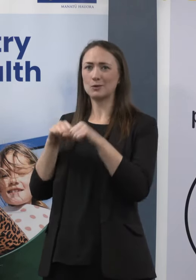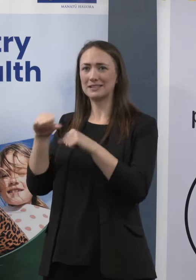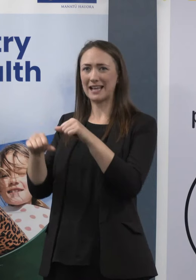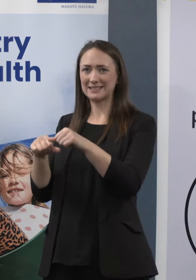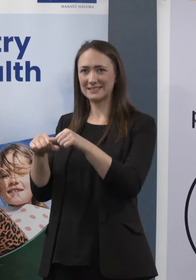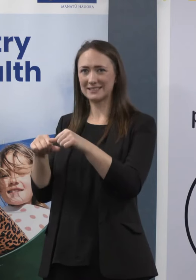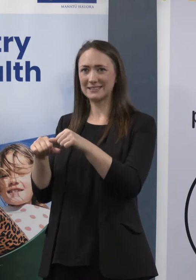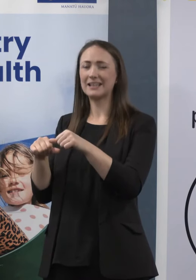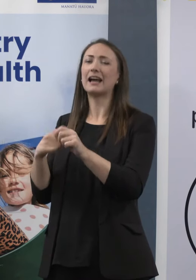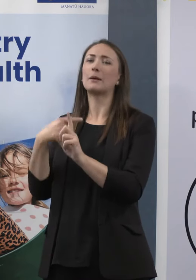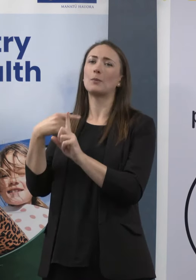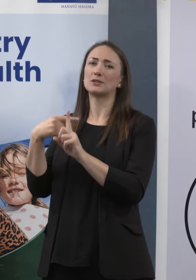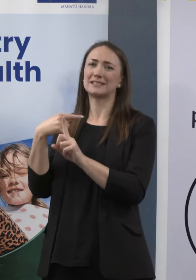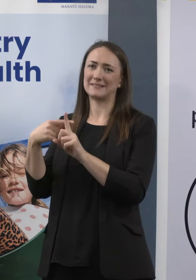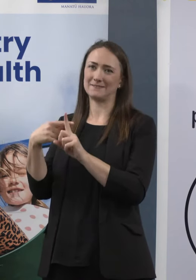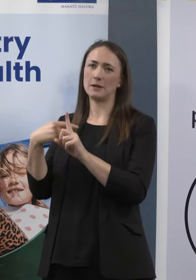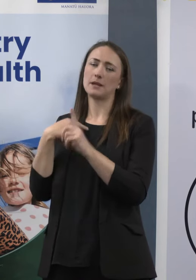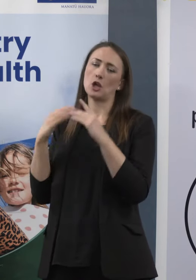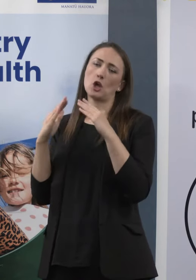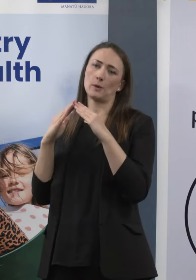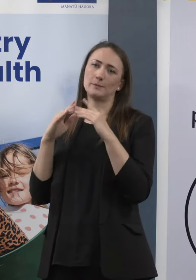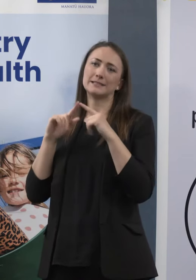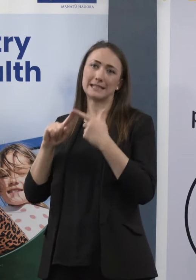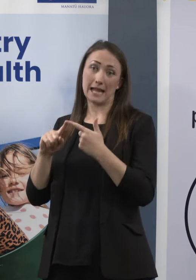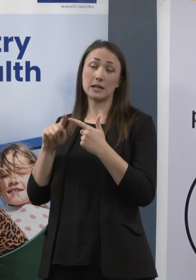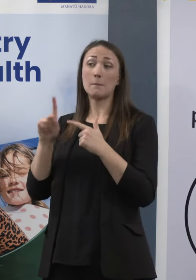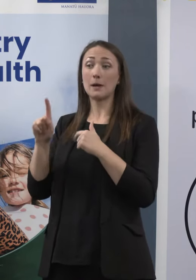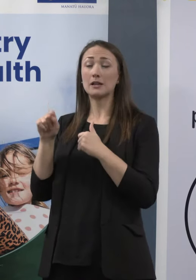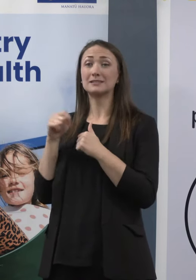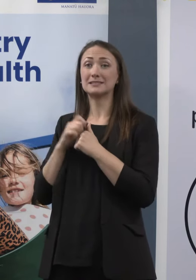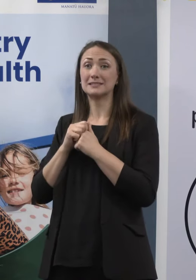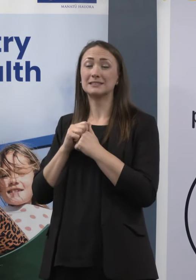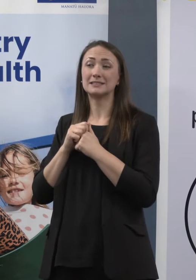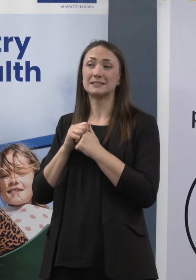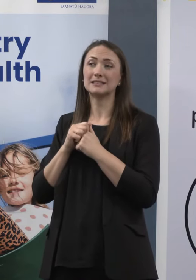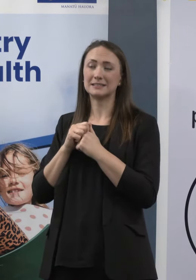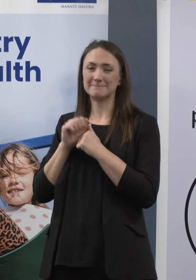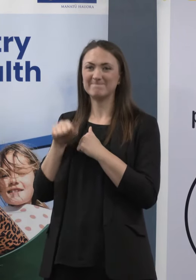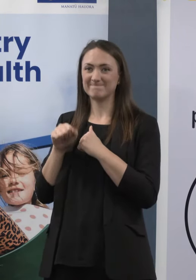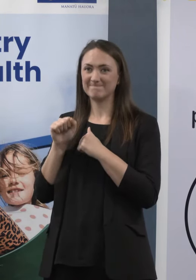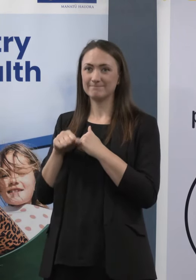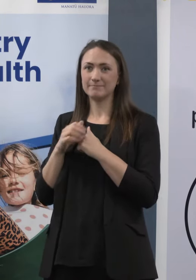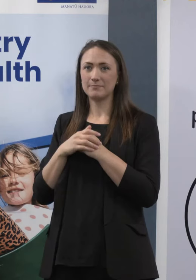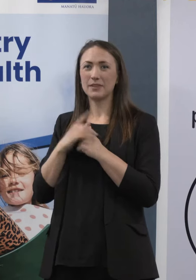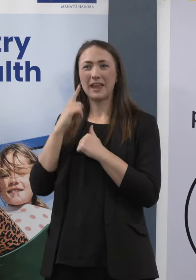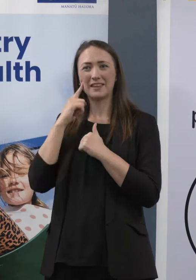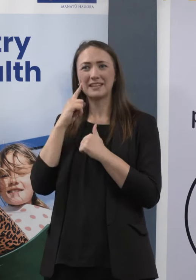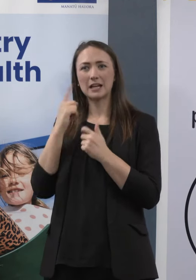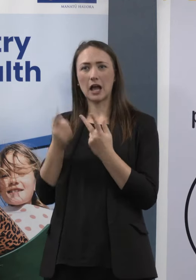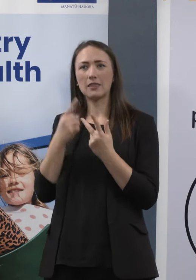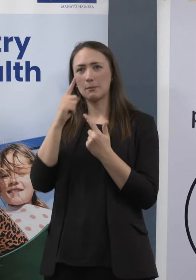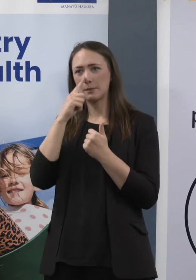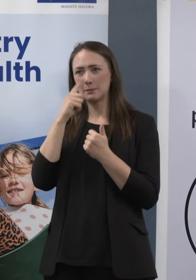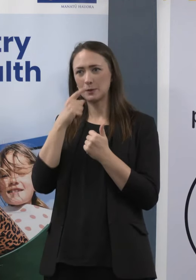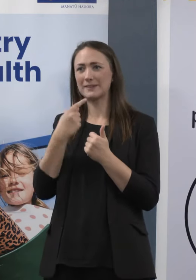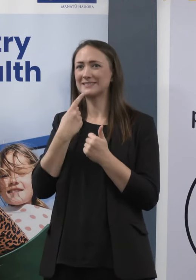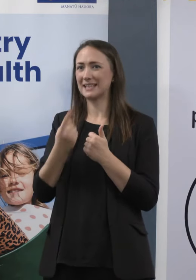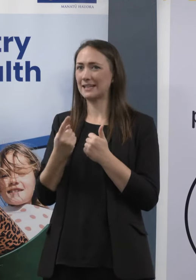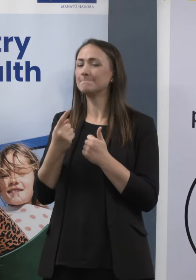work by that point in time. I was only at home. But I dare say, and I think we've had this expressed by others, that